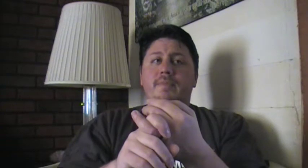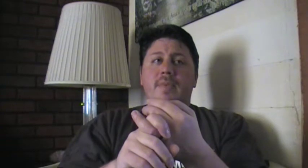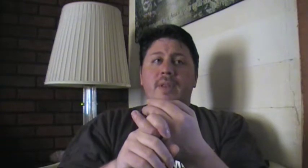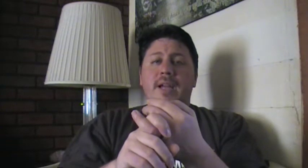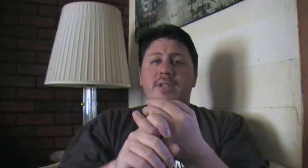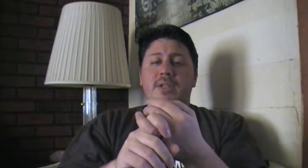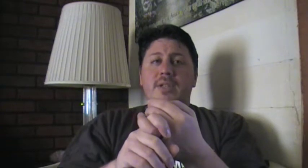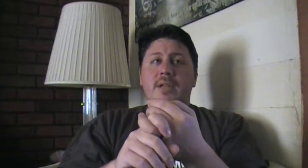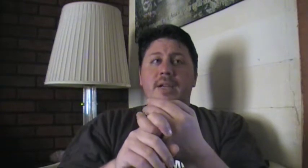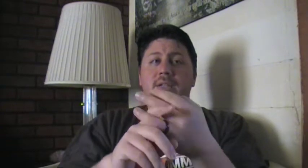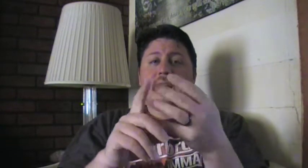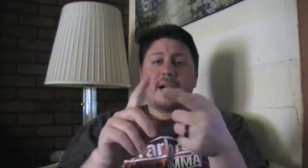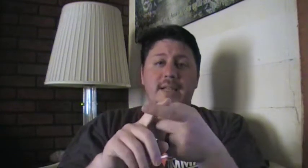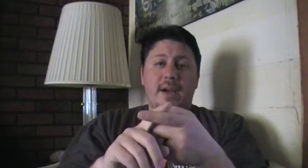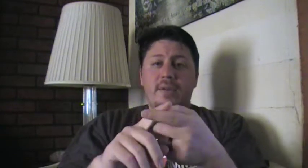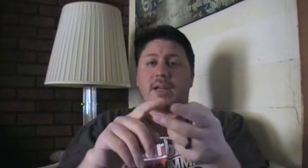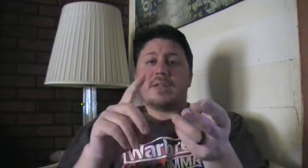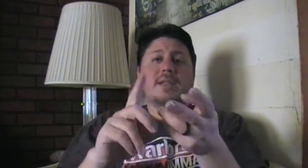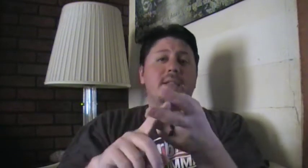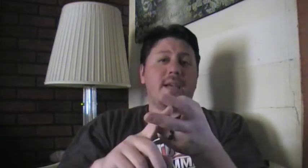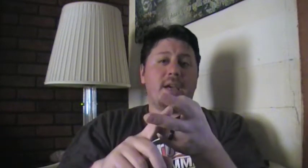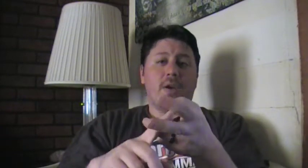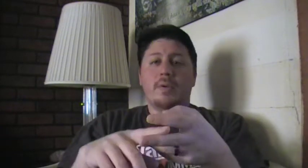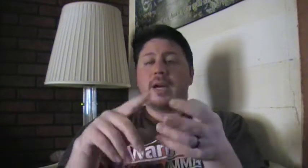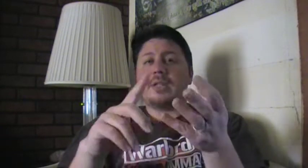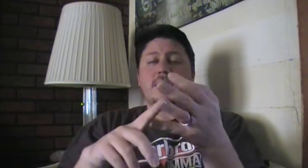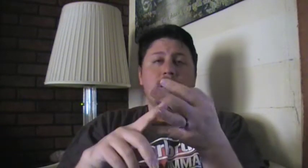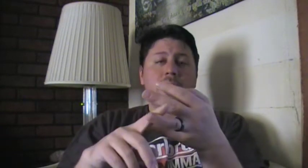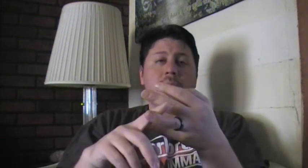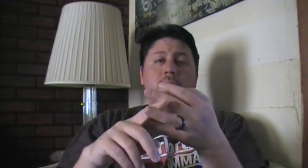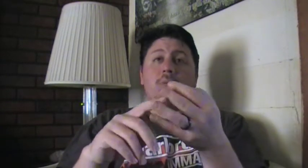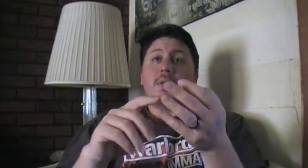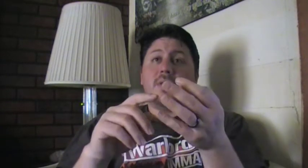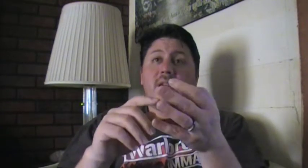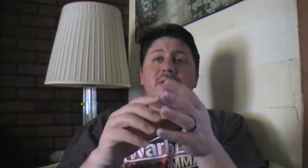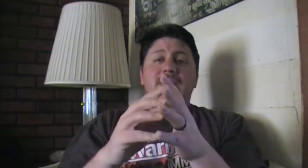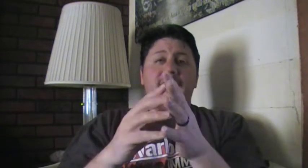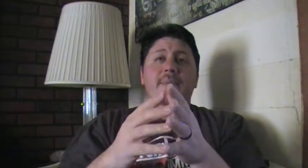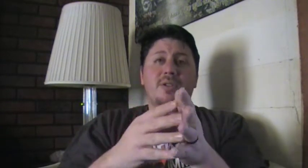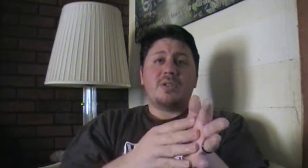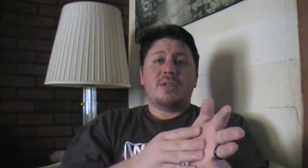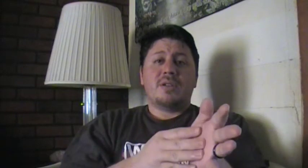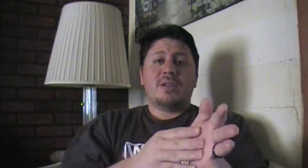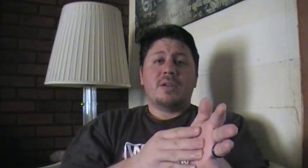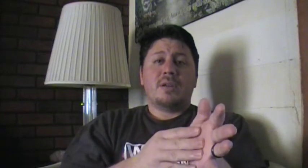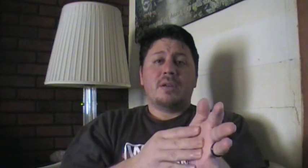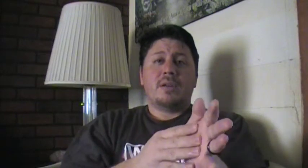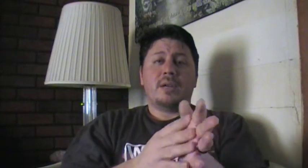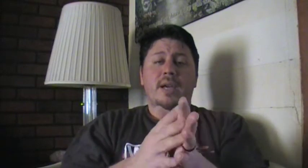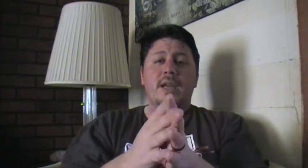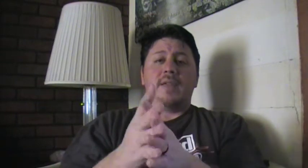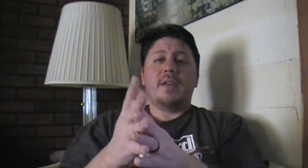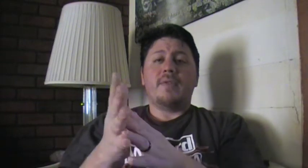Not just knocked out, not just a TKO, not just, you know, they're damaged, okay? And then you